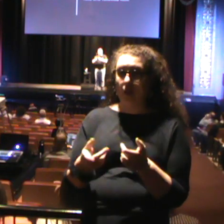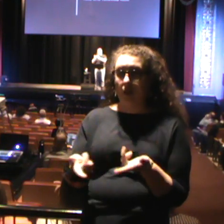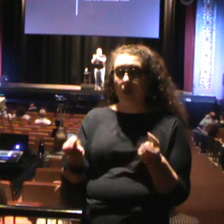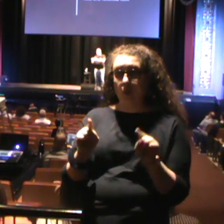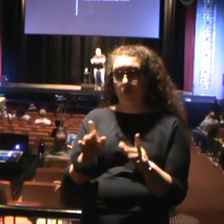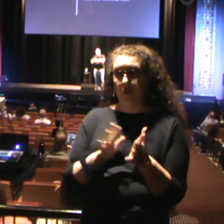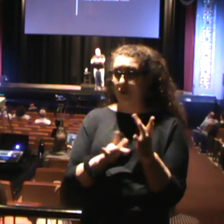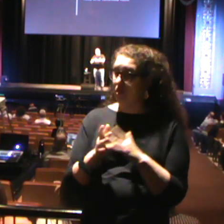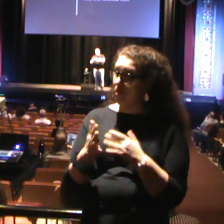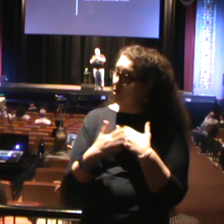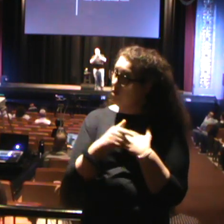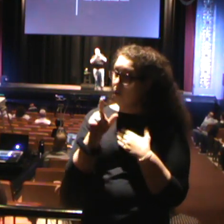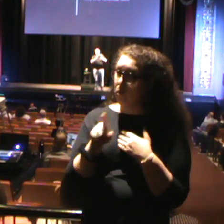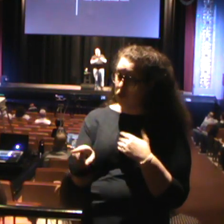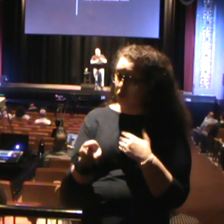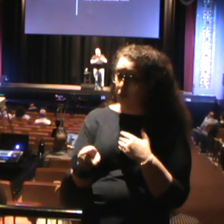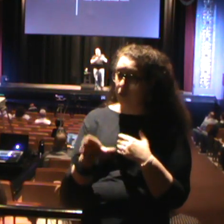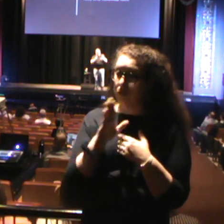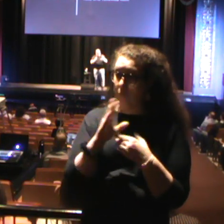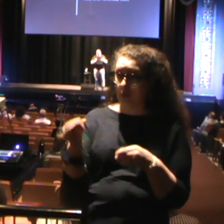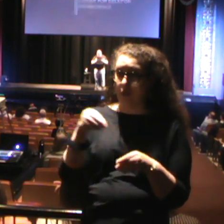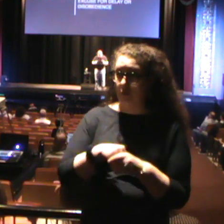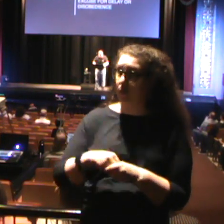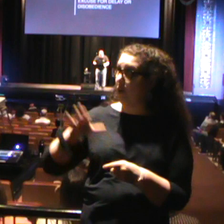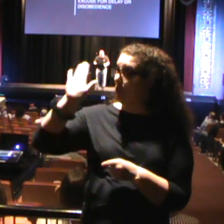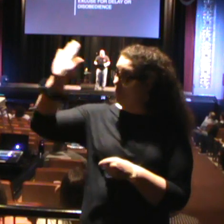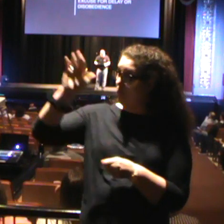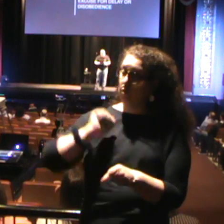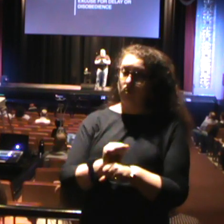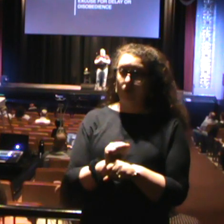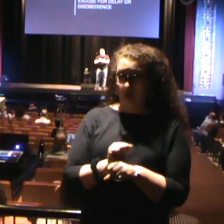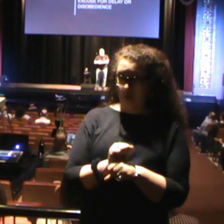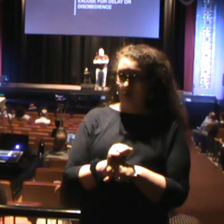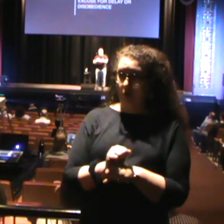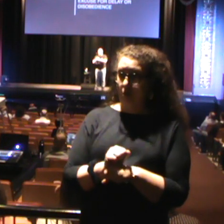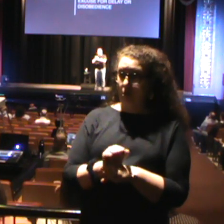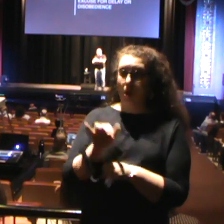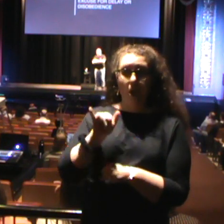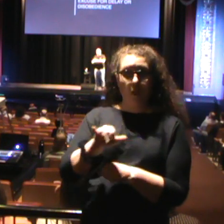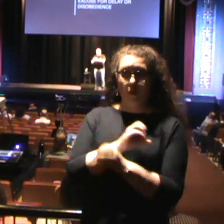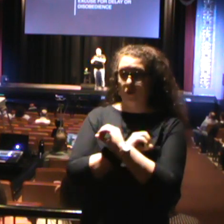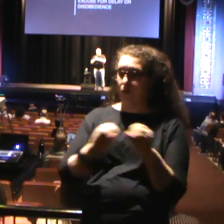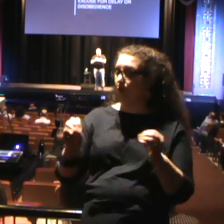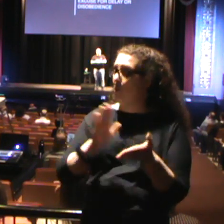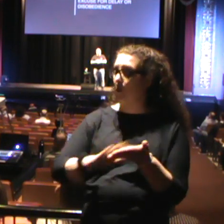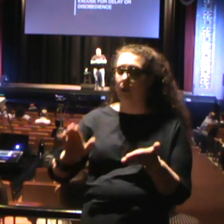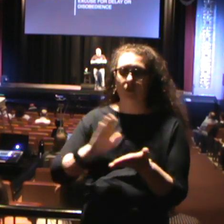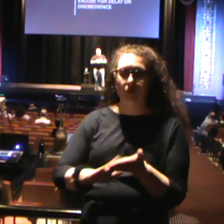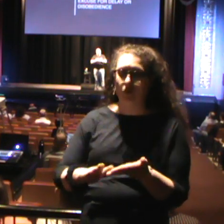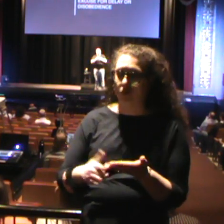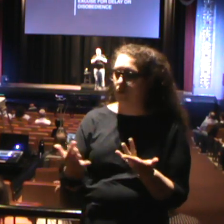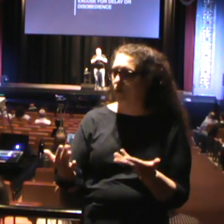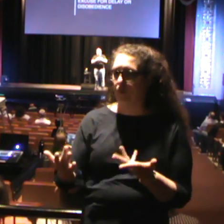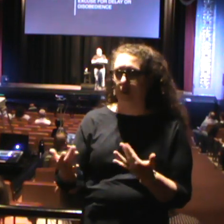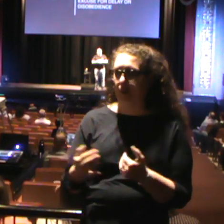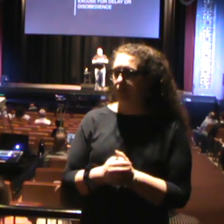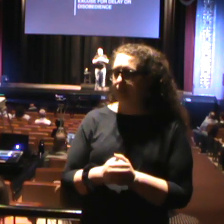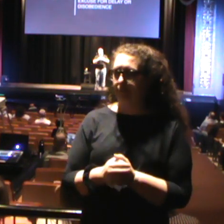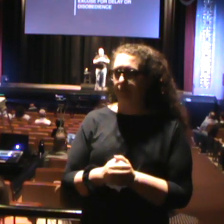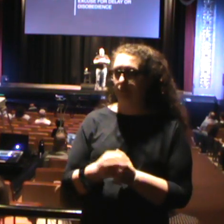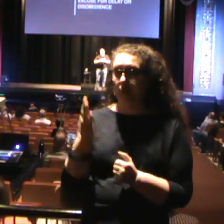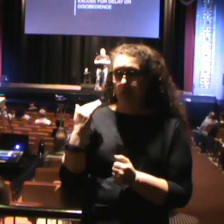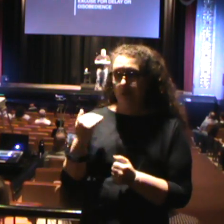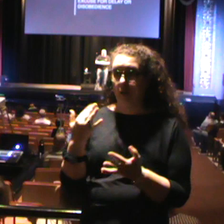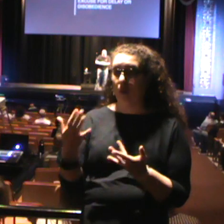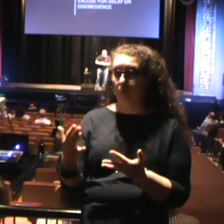calls you to be a part of his work, there is no excuse for delay. Because delay